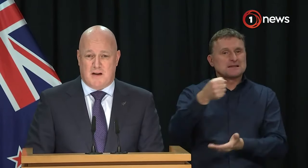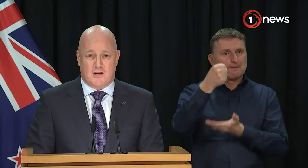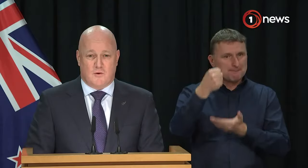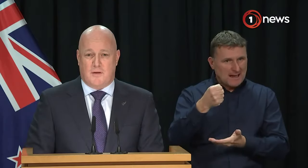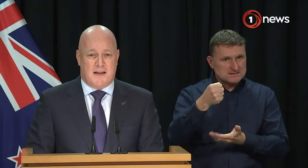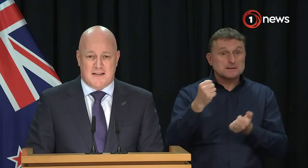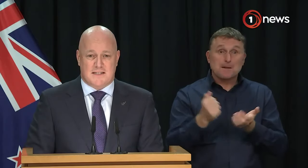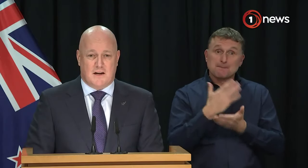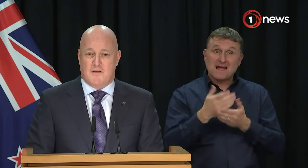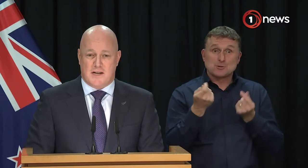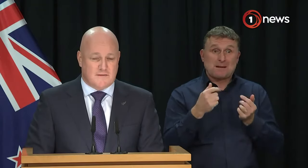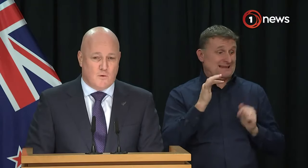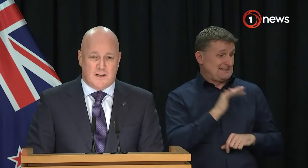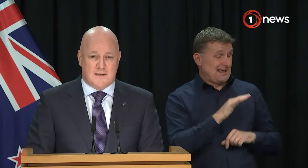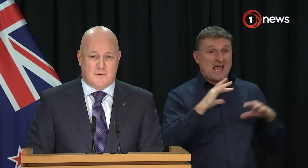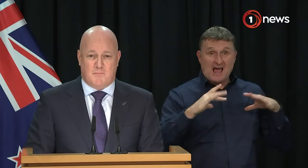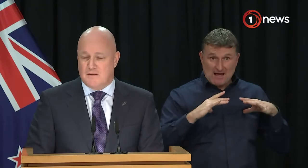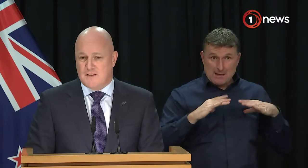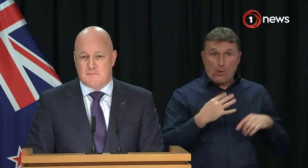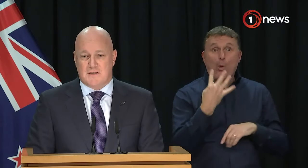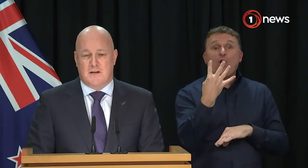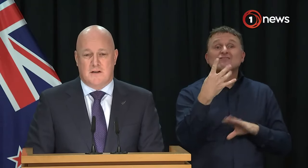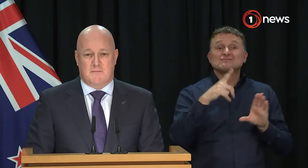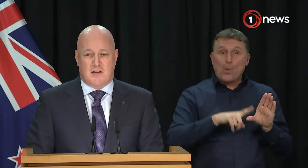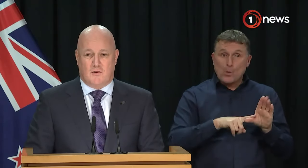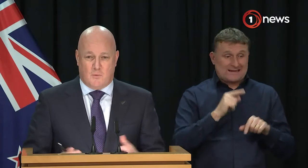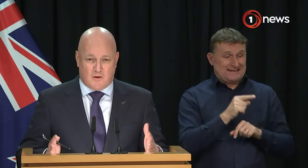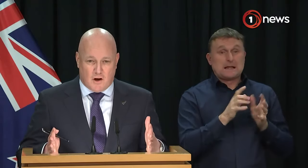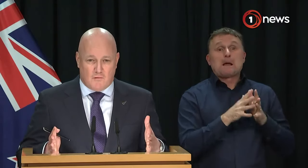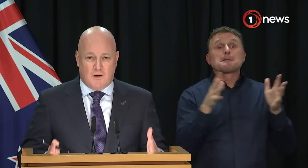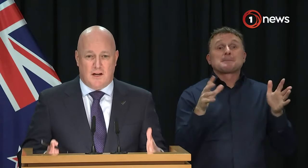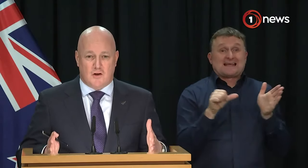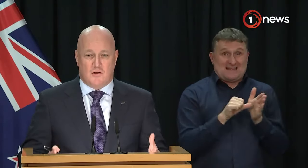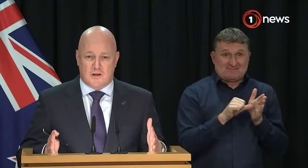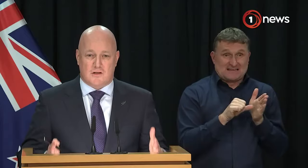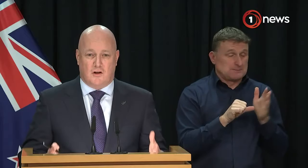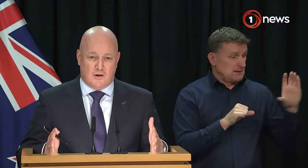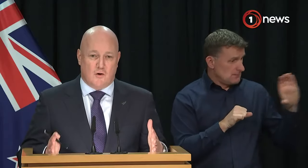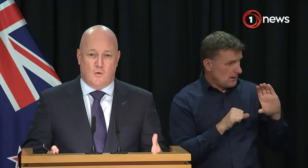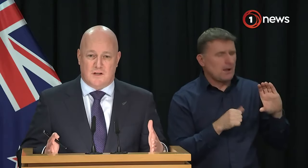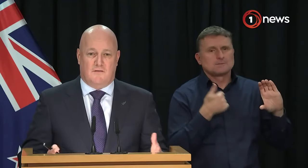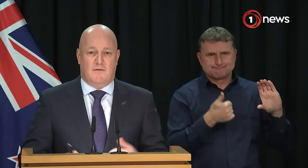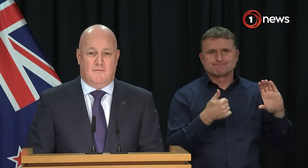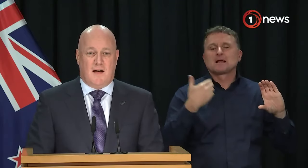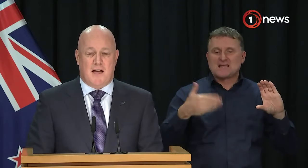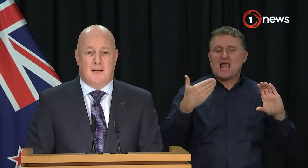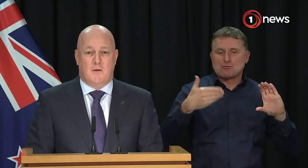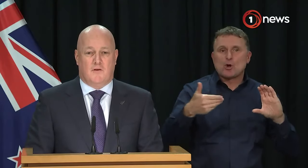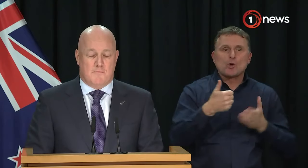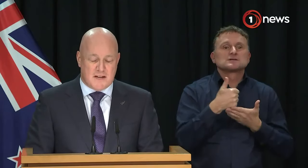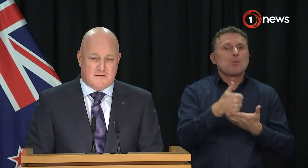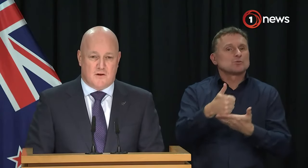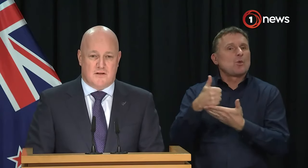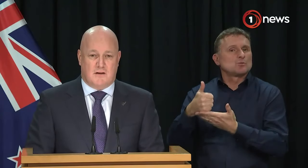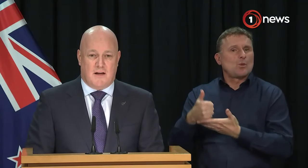what we're doing is making sure the money is there over the next four years with a big investment to make sure that we've got a really good solid core delivery from Farm Act.